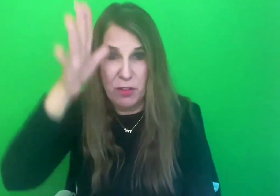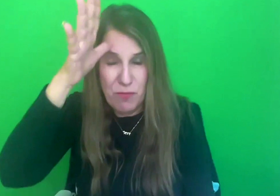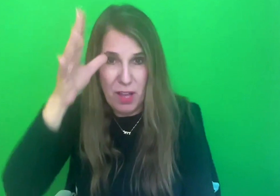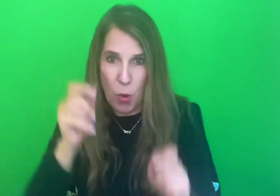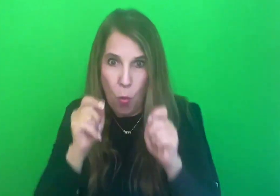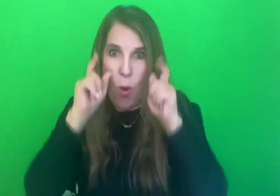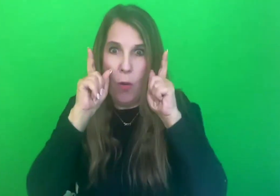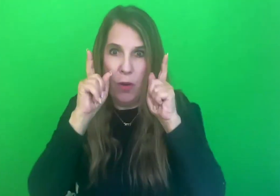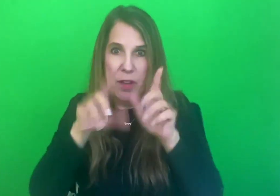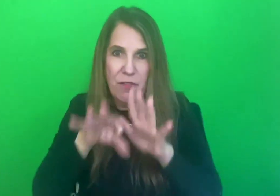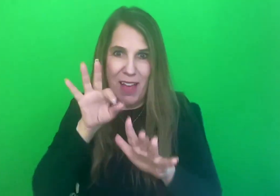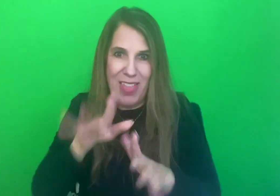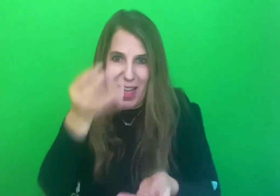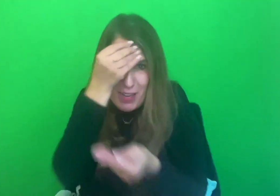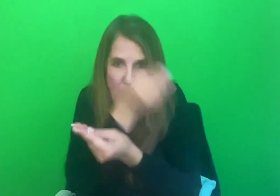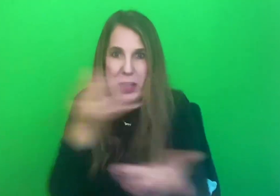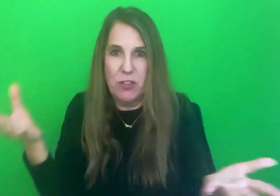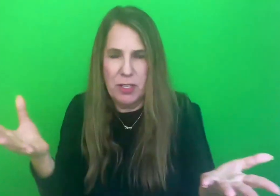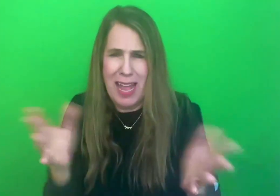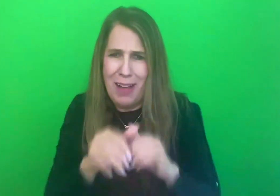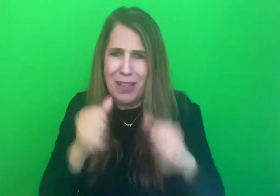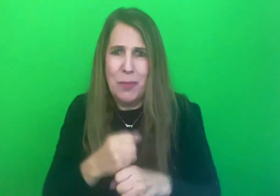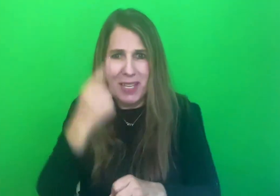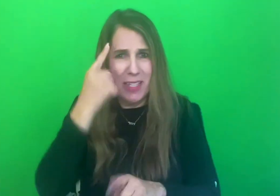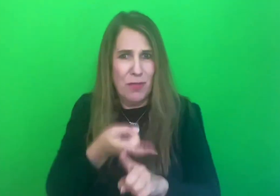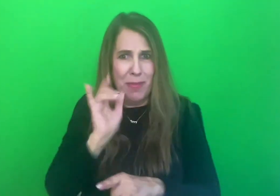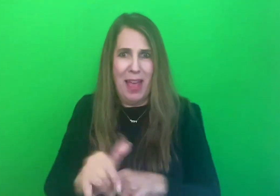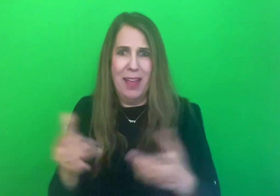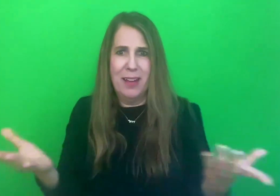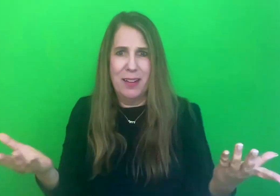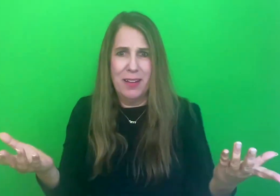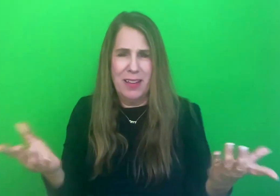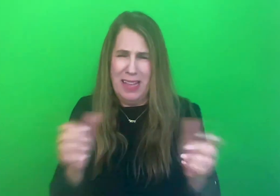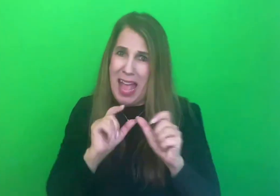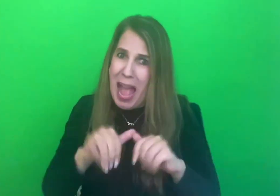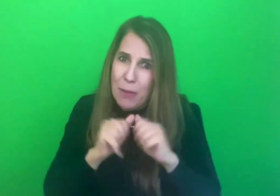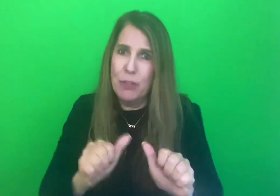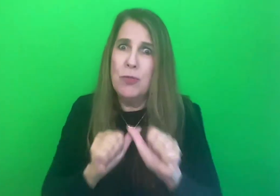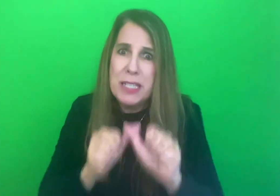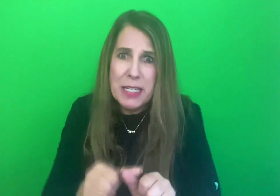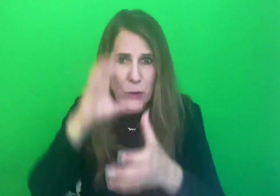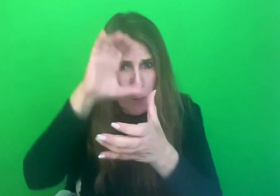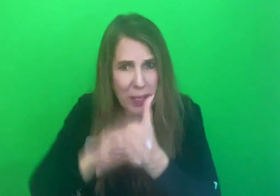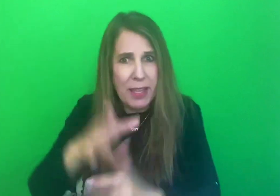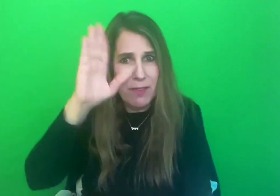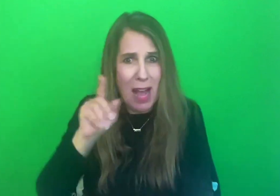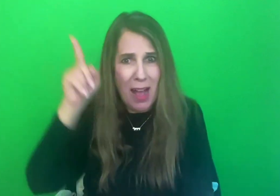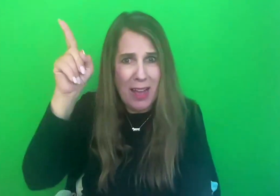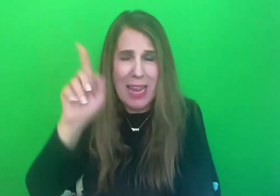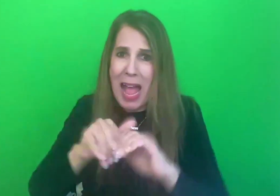to. How does anyone make sense of that, continue to believe in God, have hope, and feel safe in